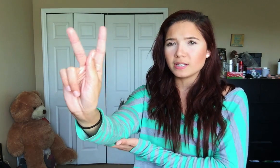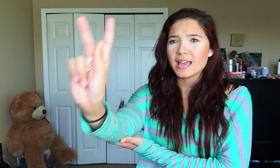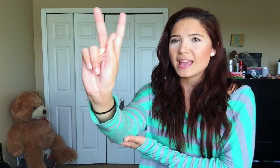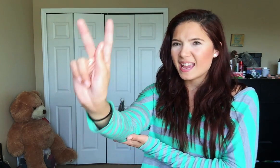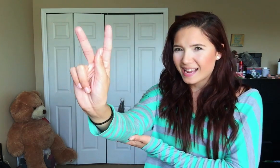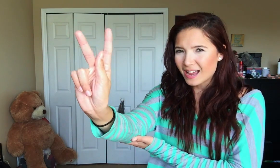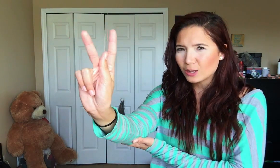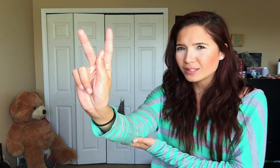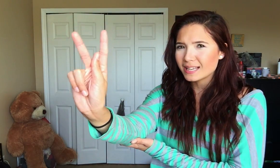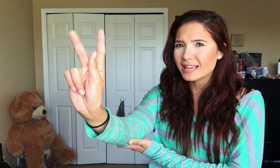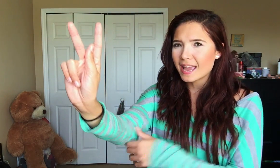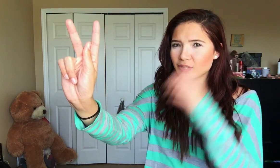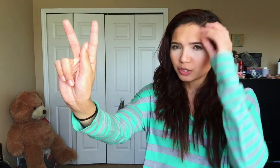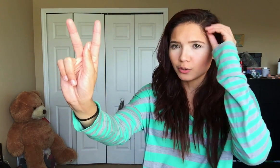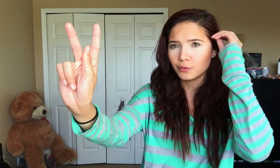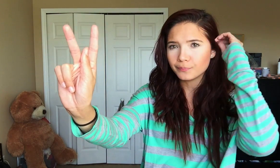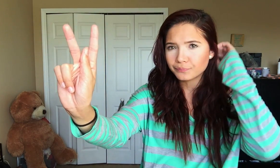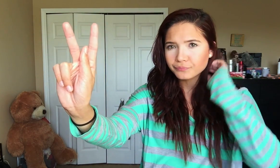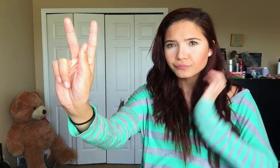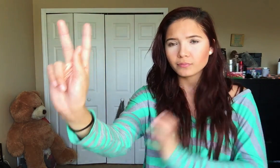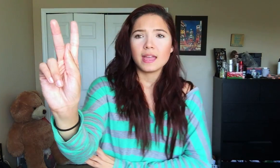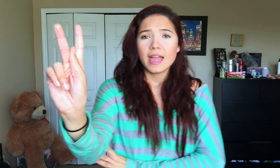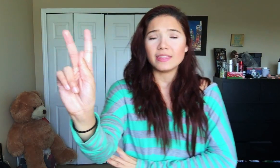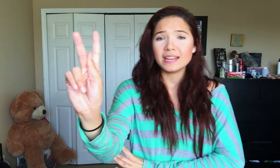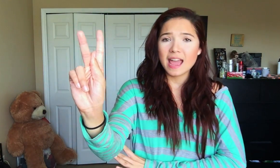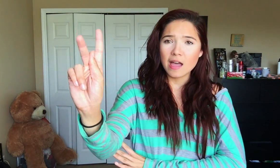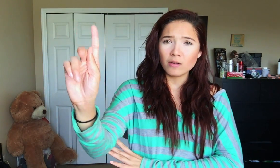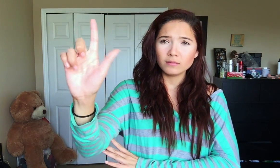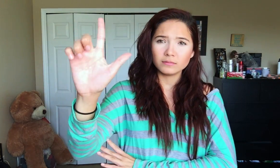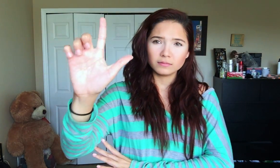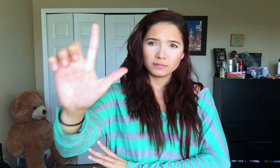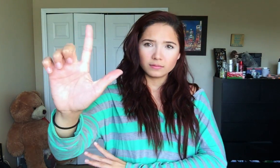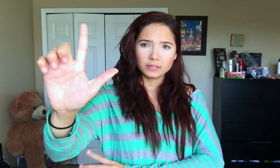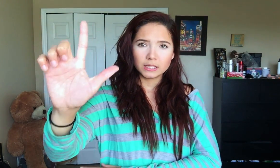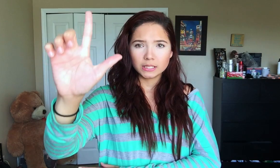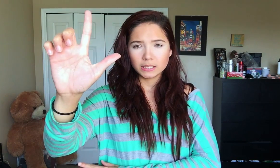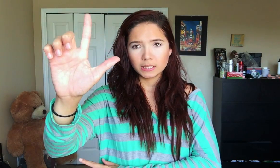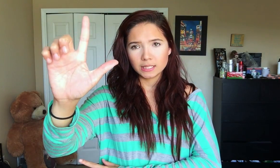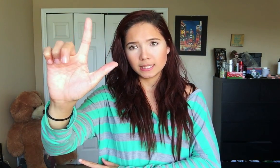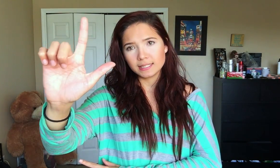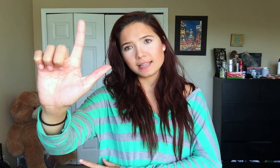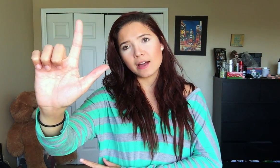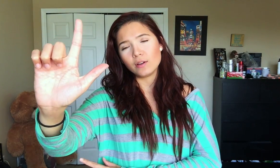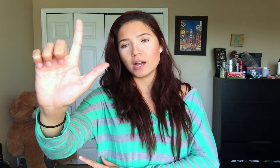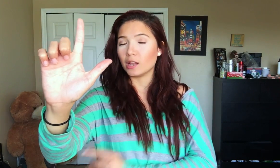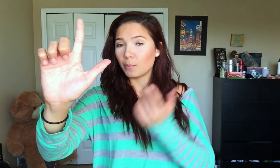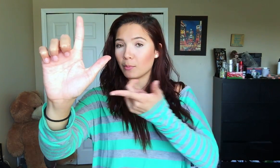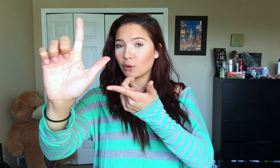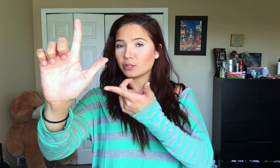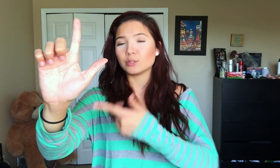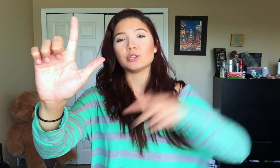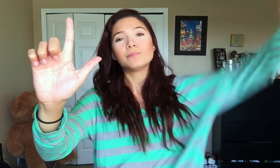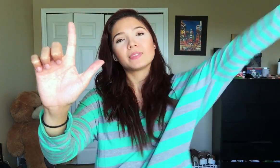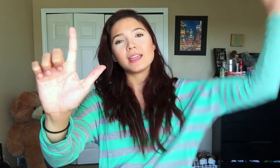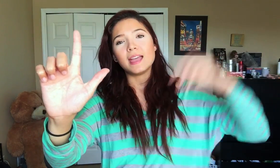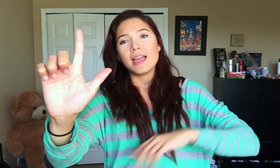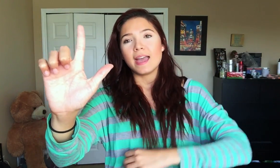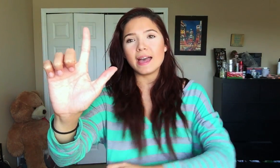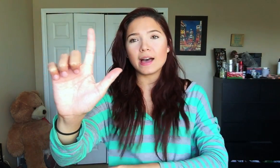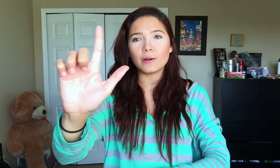it kind of looks like a K too and then L this is L a lot of people know this one too L